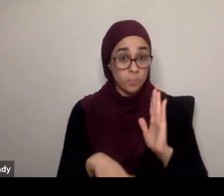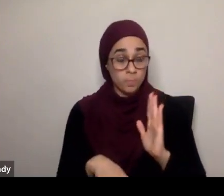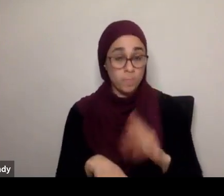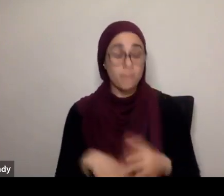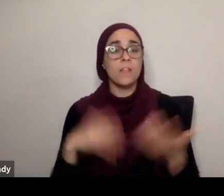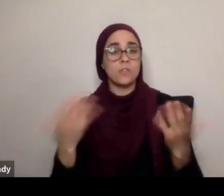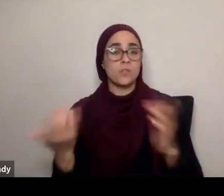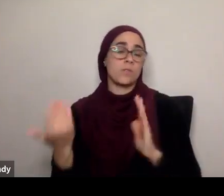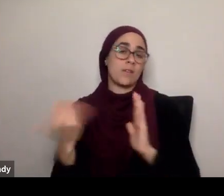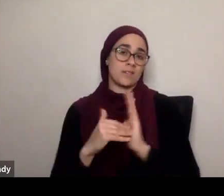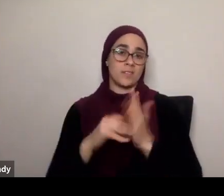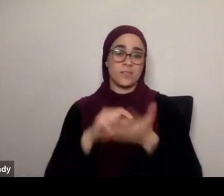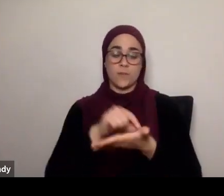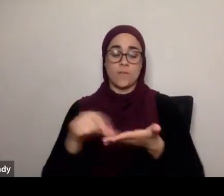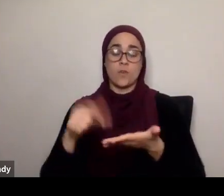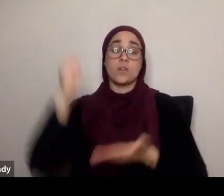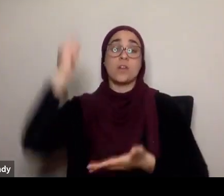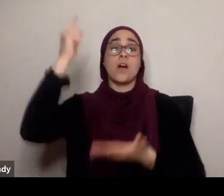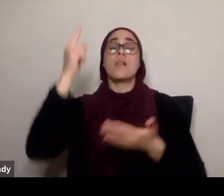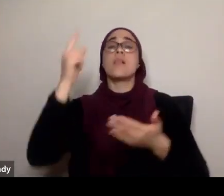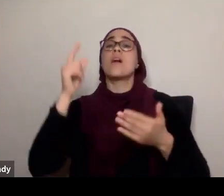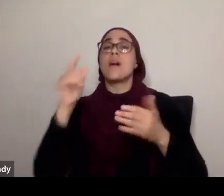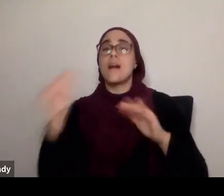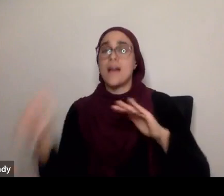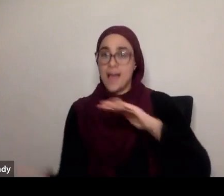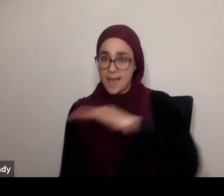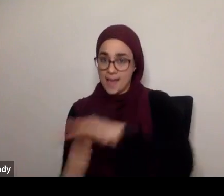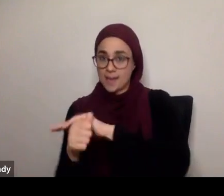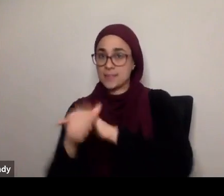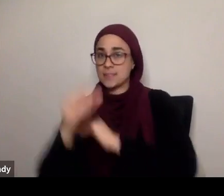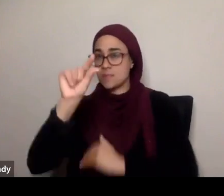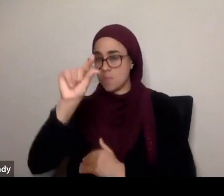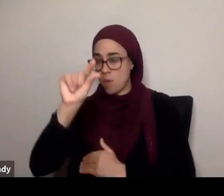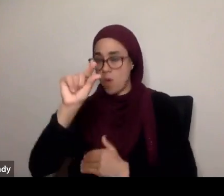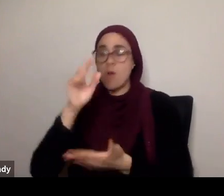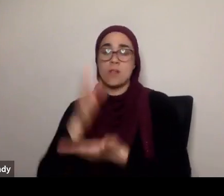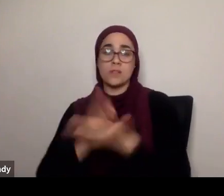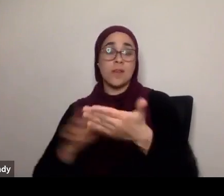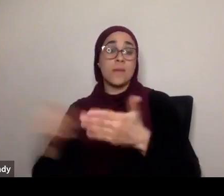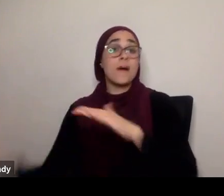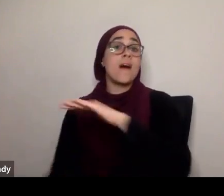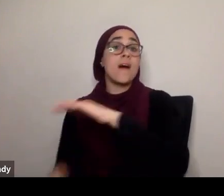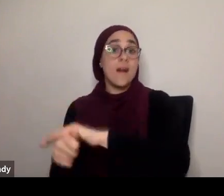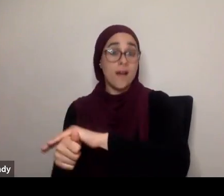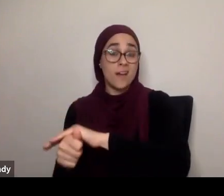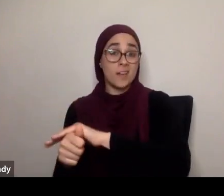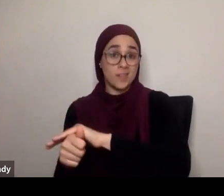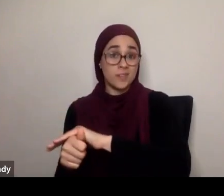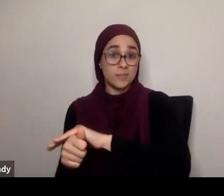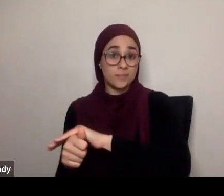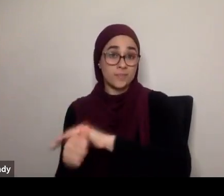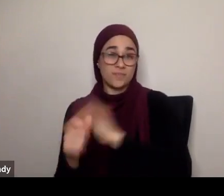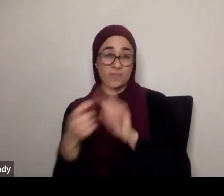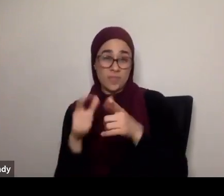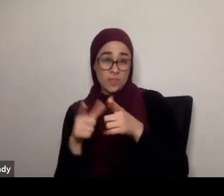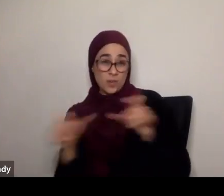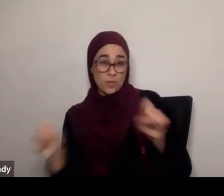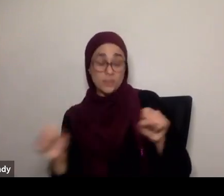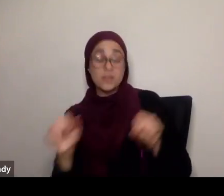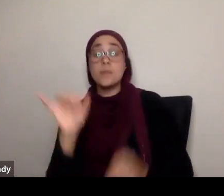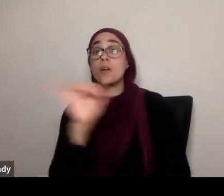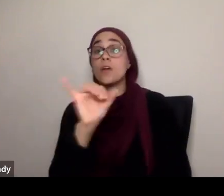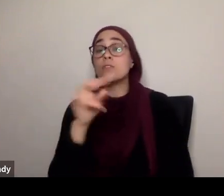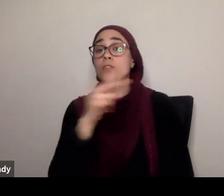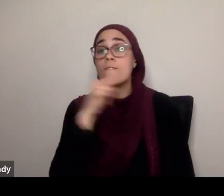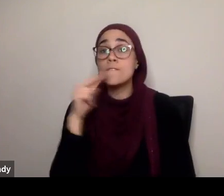which, hides, small portion, based on the, linguistic meaning here, and also, it's a verb, it's going to hide,